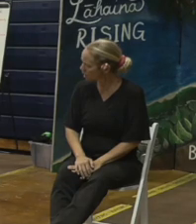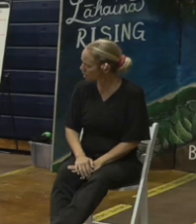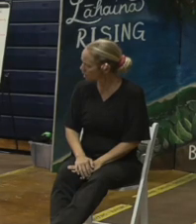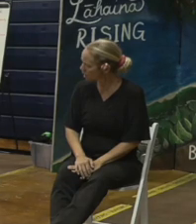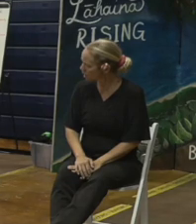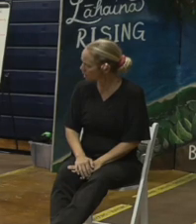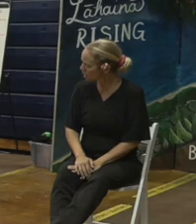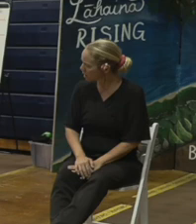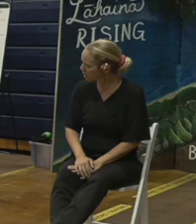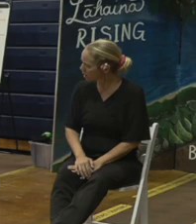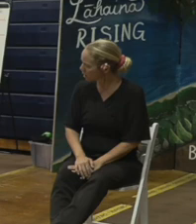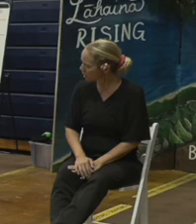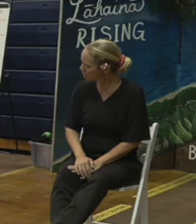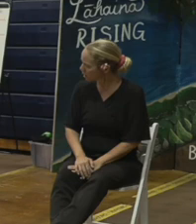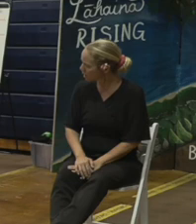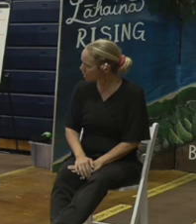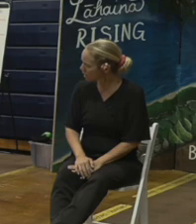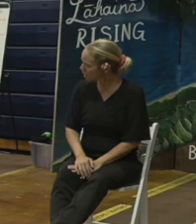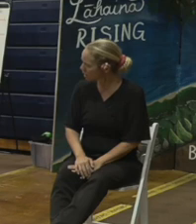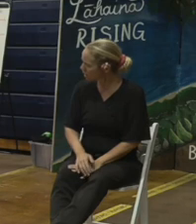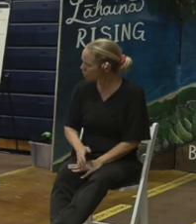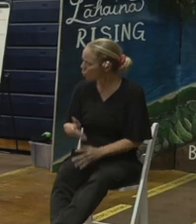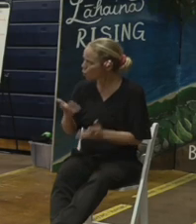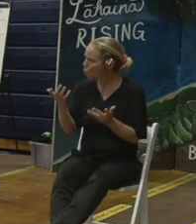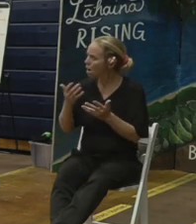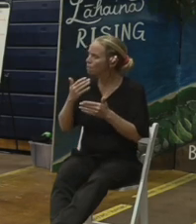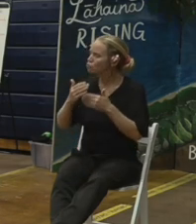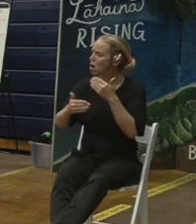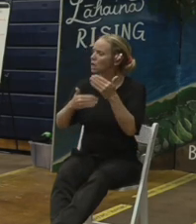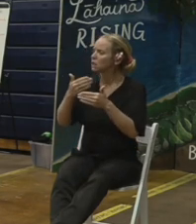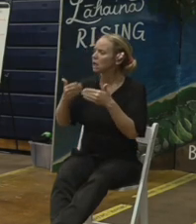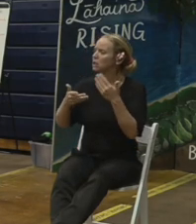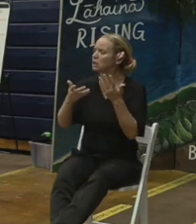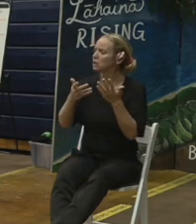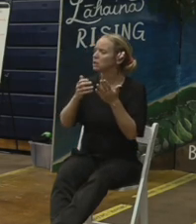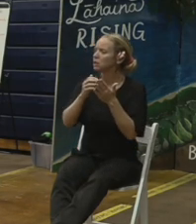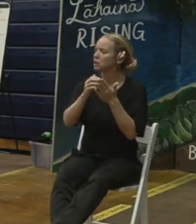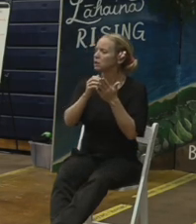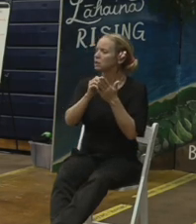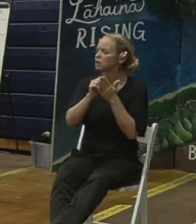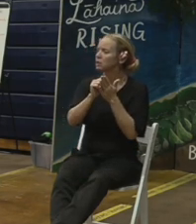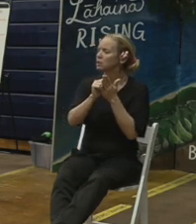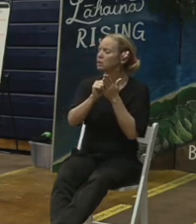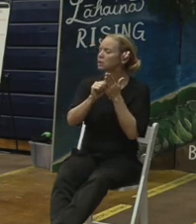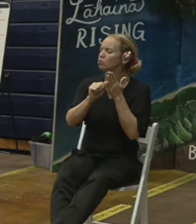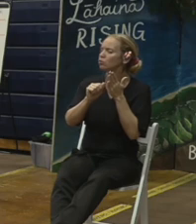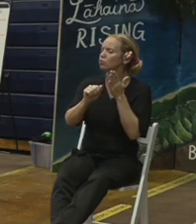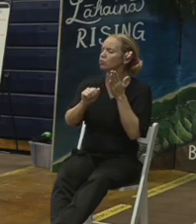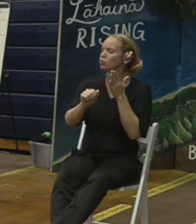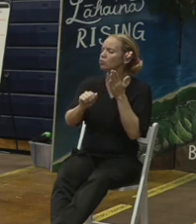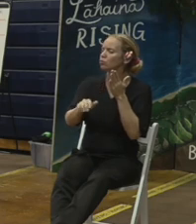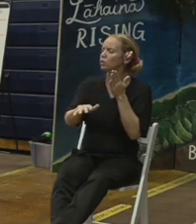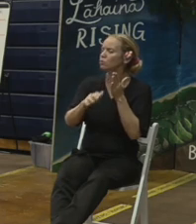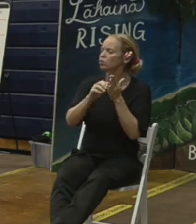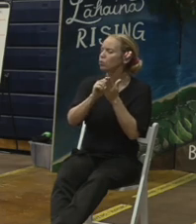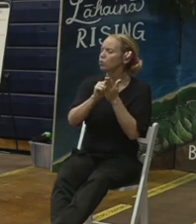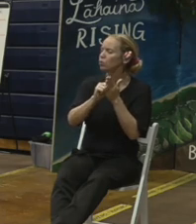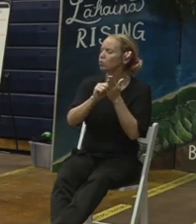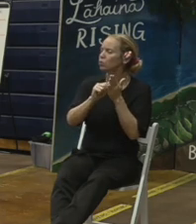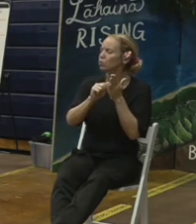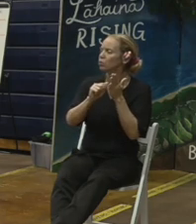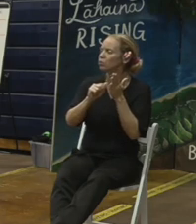like what equipment what process yeah so the burrito itself I mean for most of those trucks is just simply